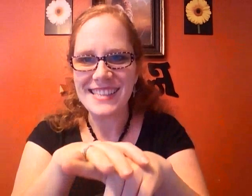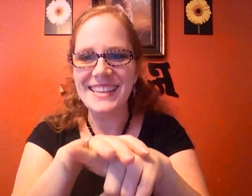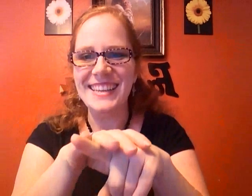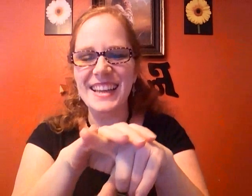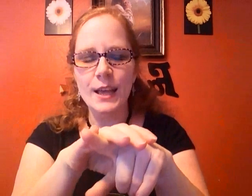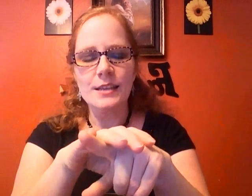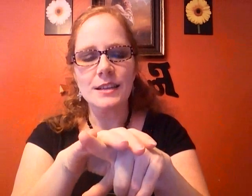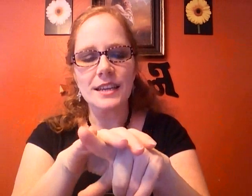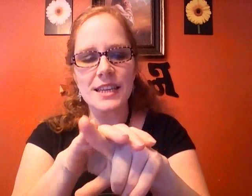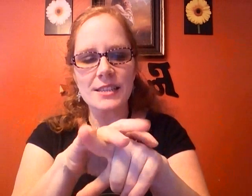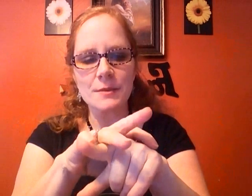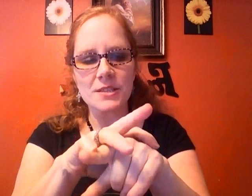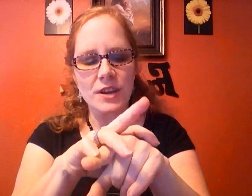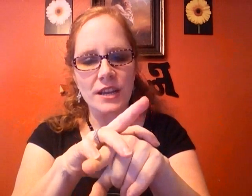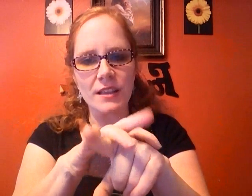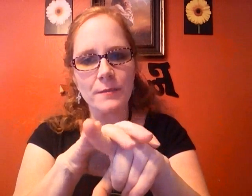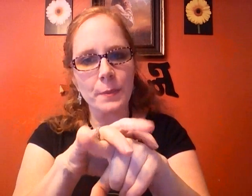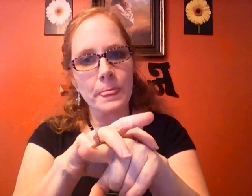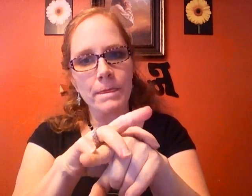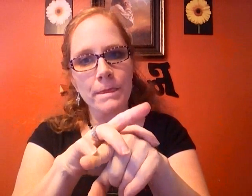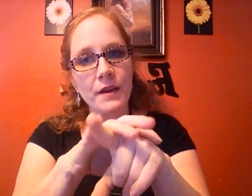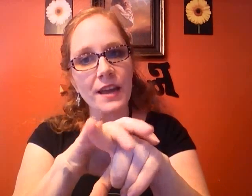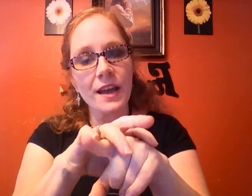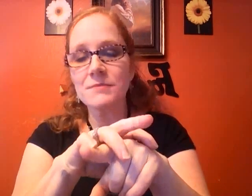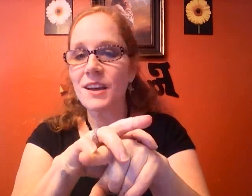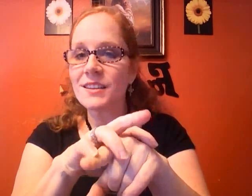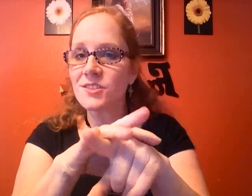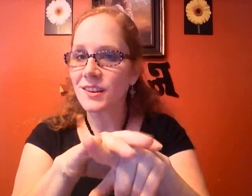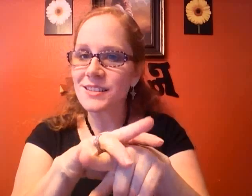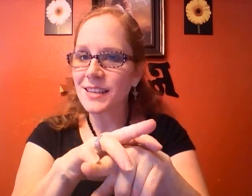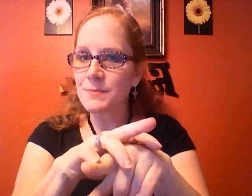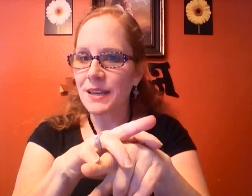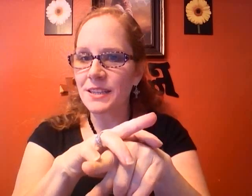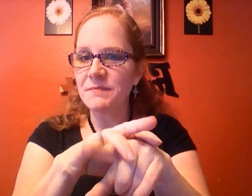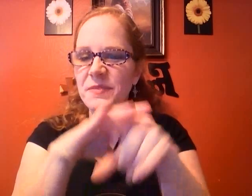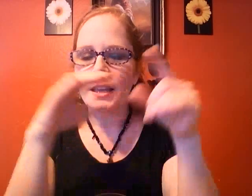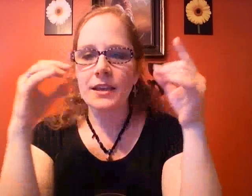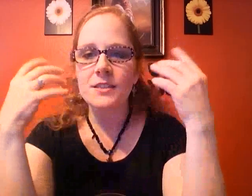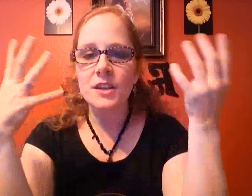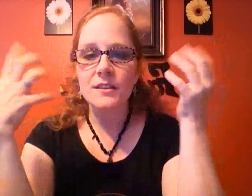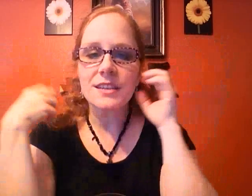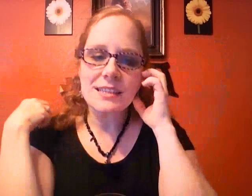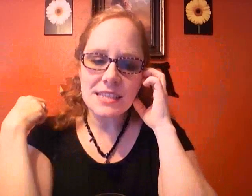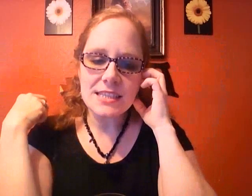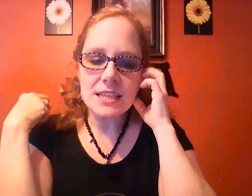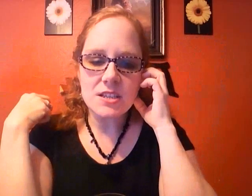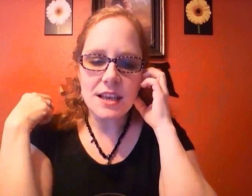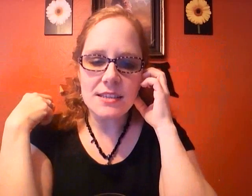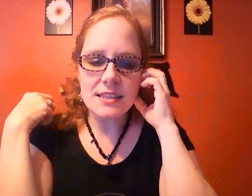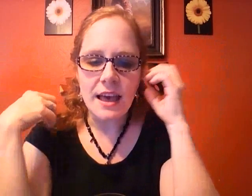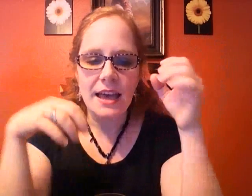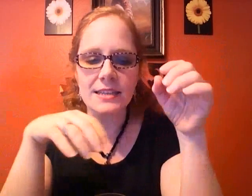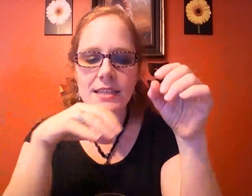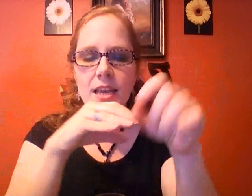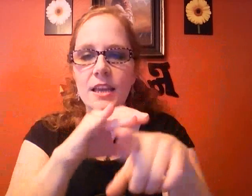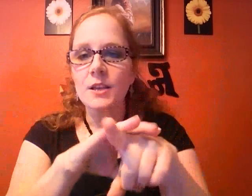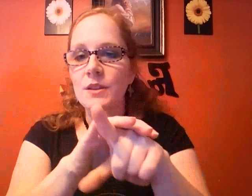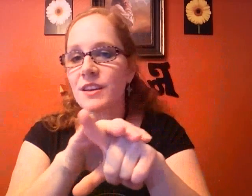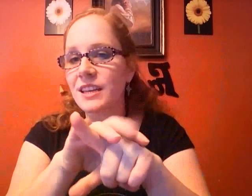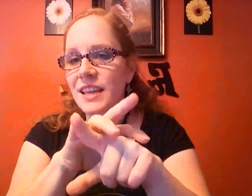so I'm gonna test my strength okay I'm not as strong as I expected so dr. Nelson teaches us that you either get a